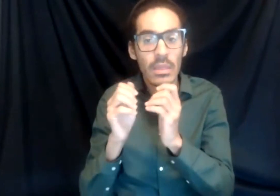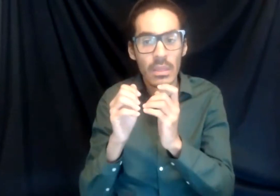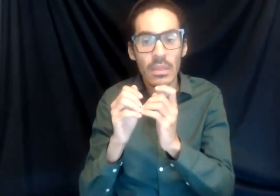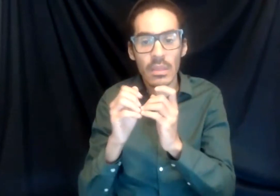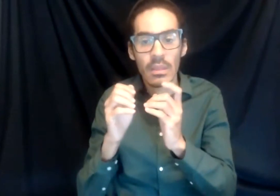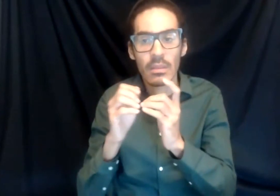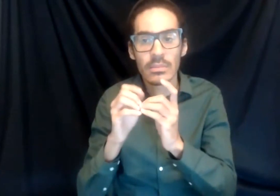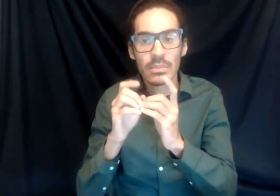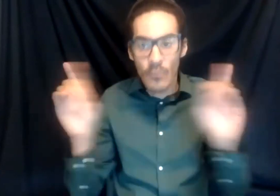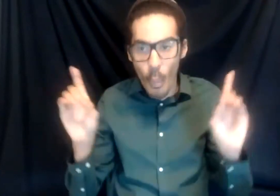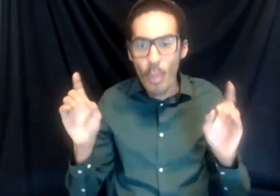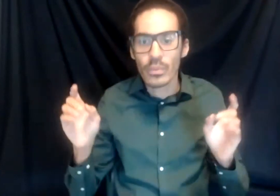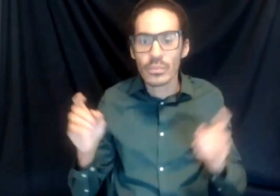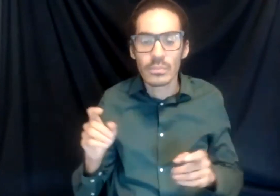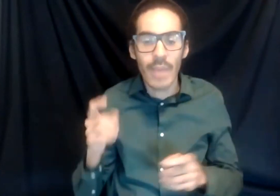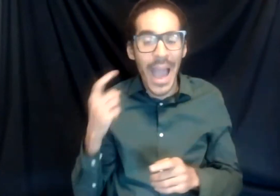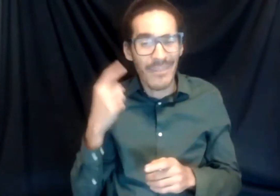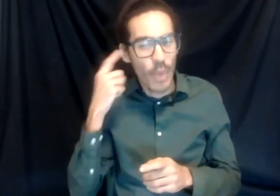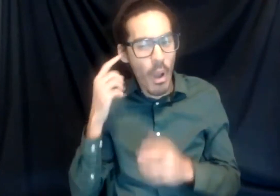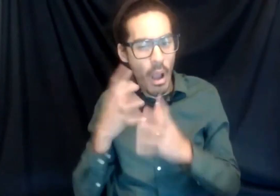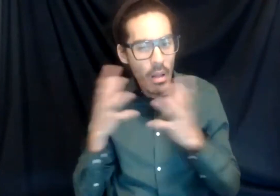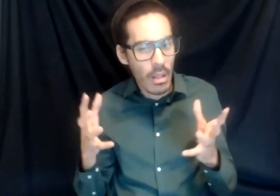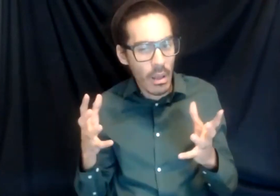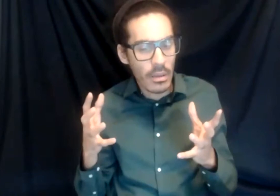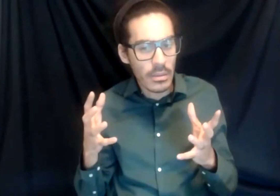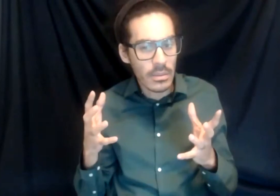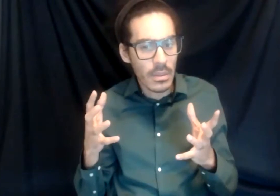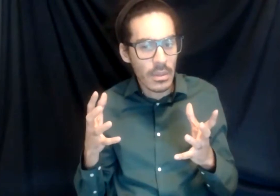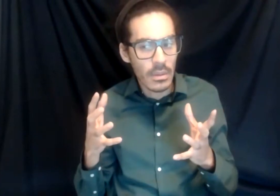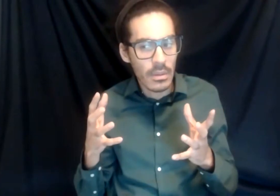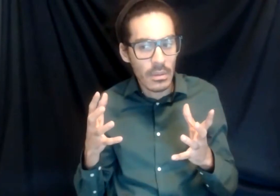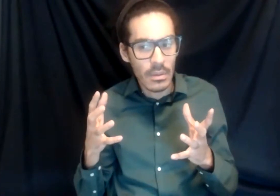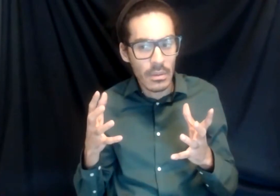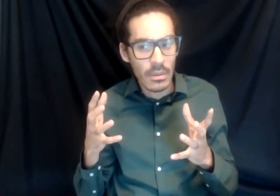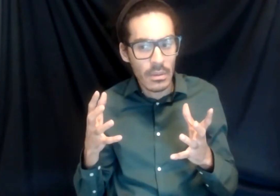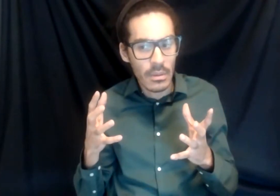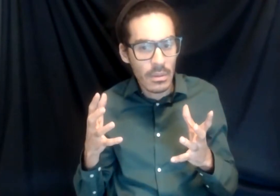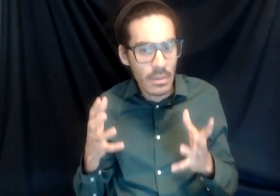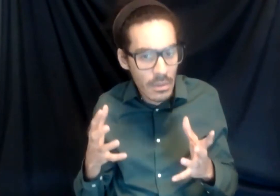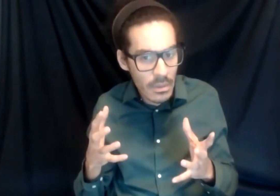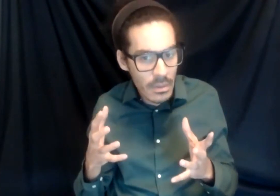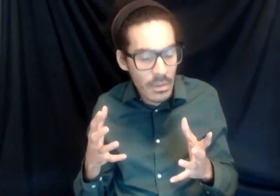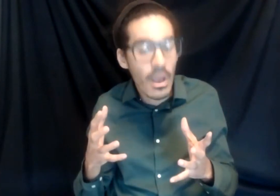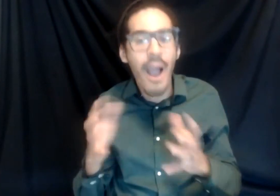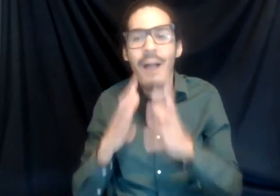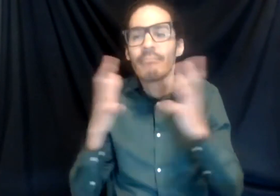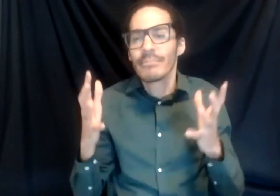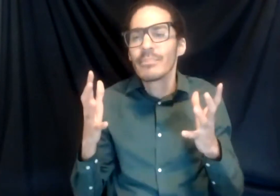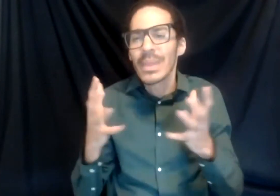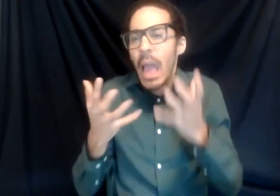where, I don't know, it's just, it's a very, it's a very like, big load topic and very big question. But I would say that Nigeria has a